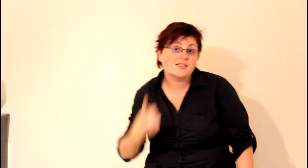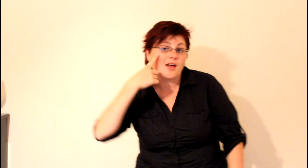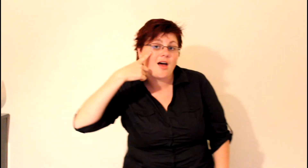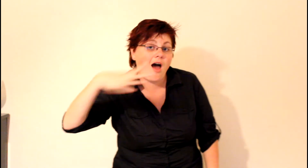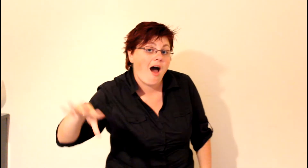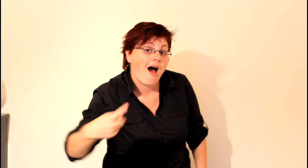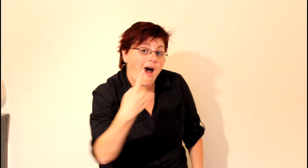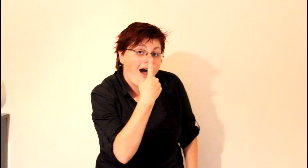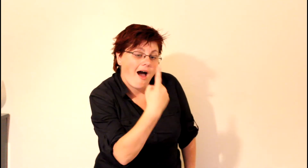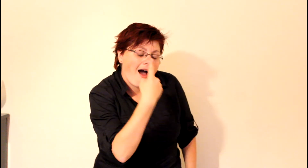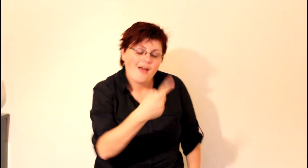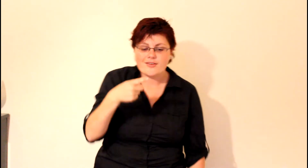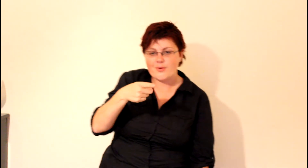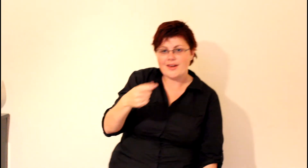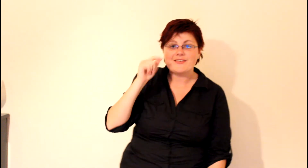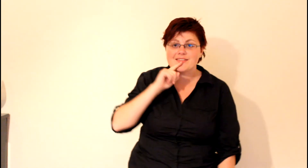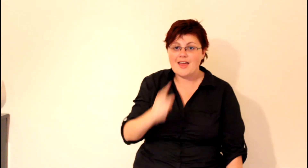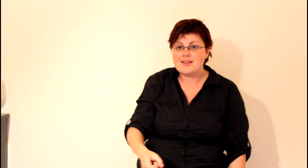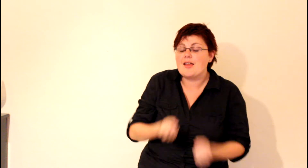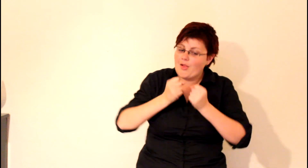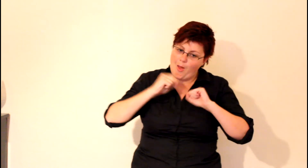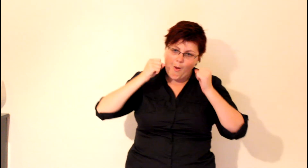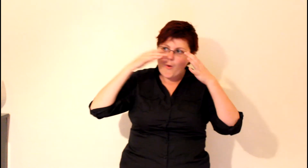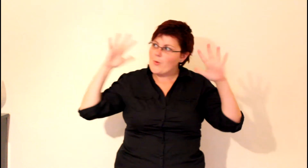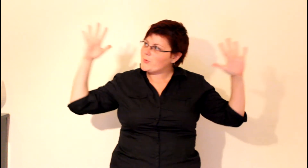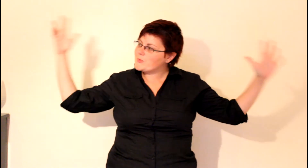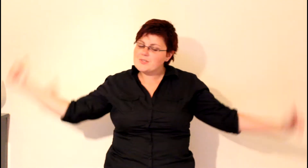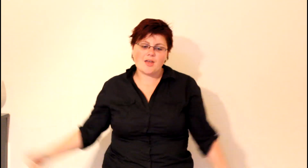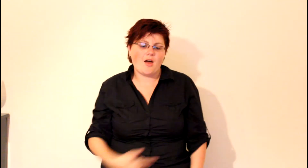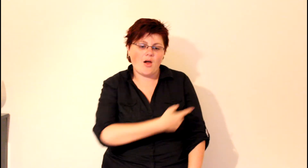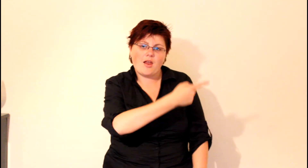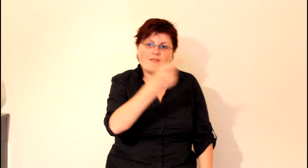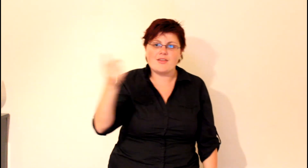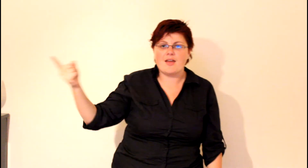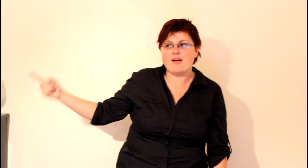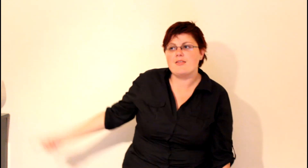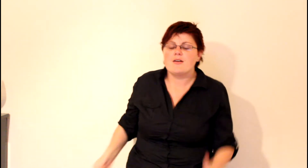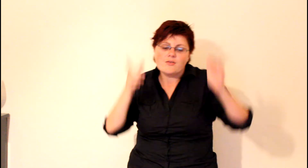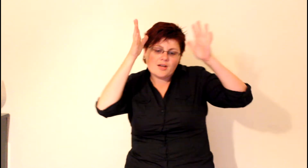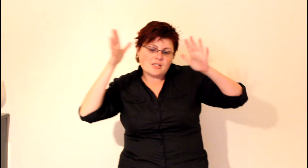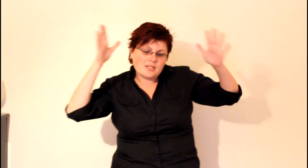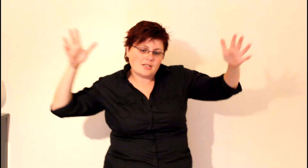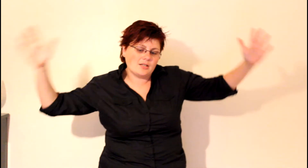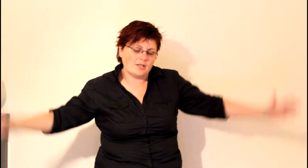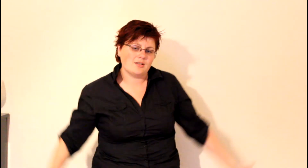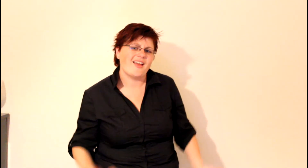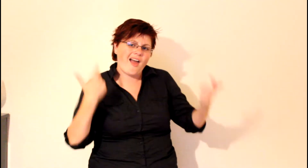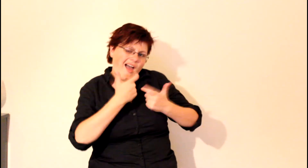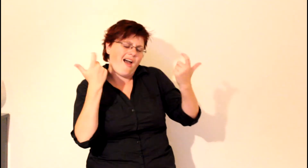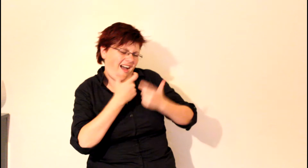saw him, you would even say it glows. All of the other reindeer used to laugh